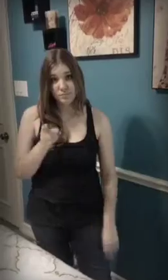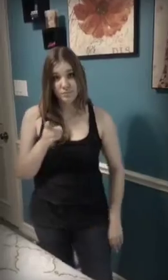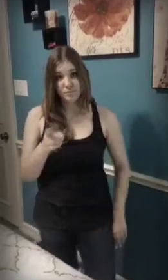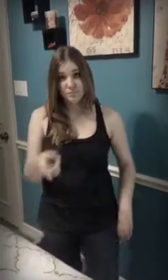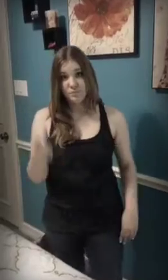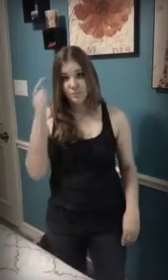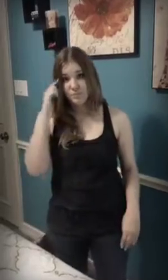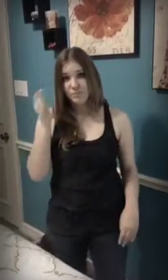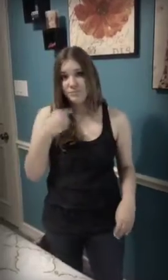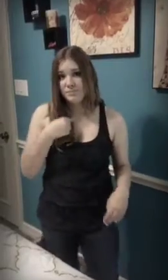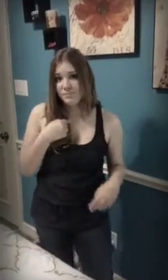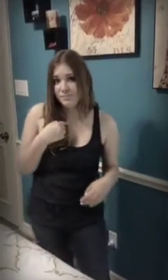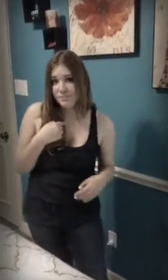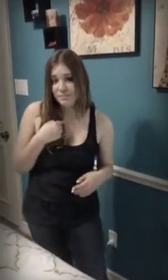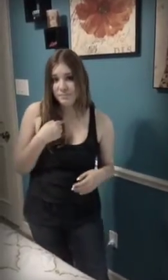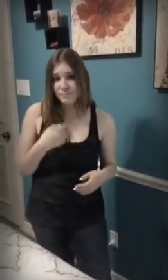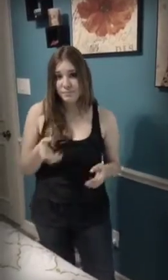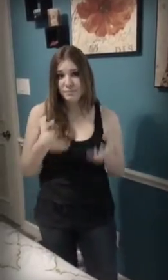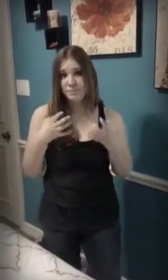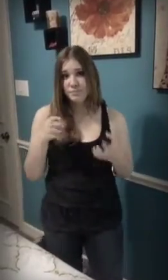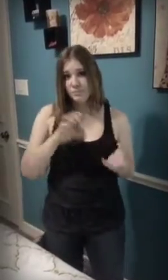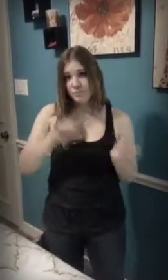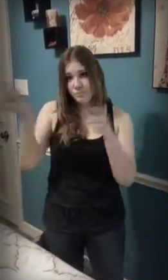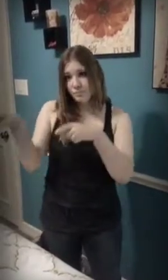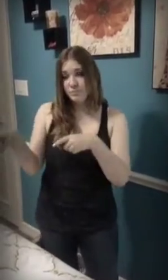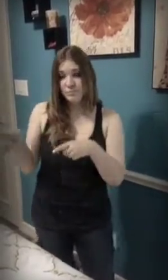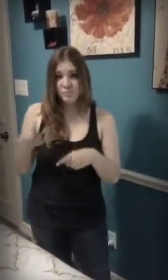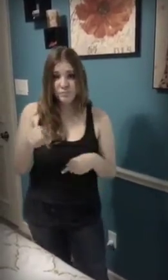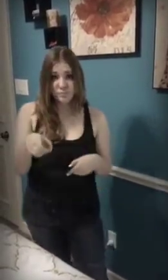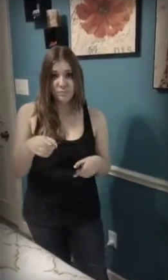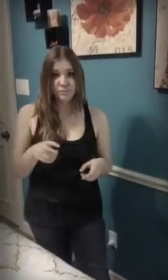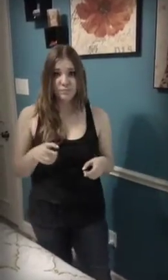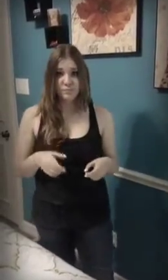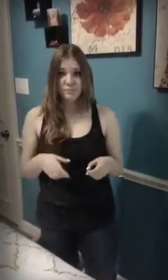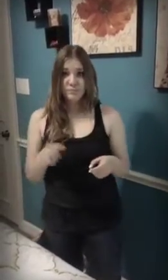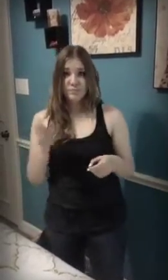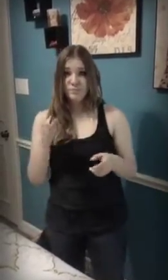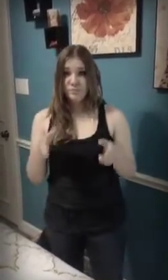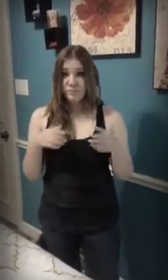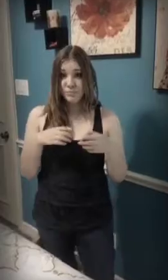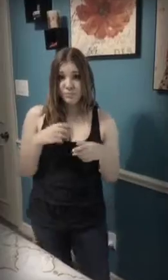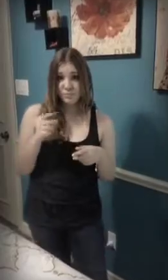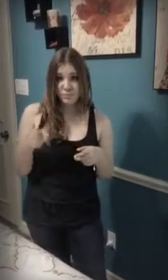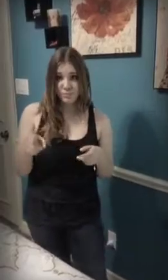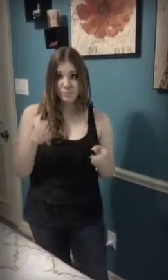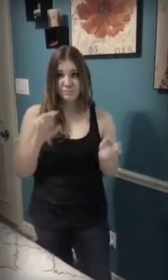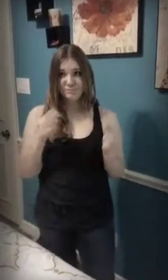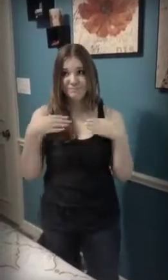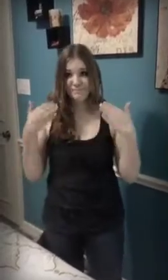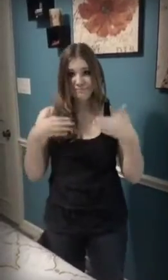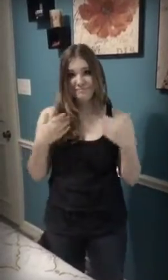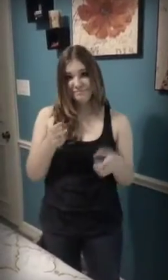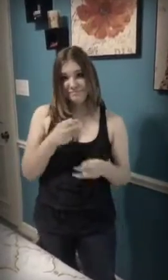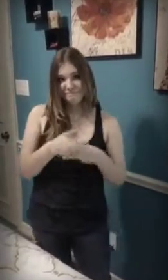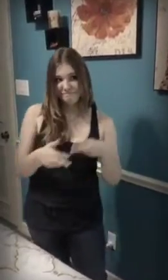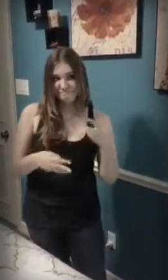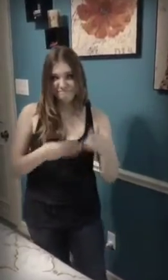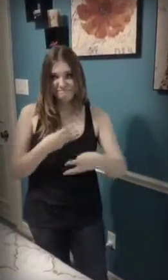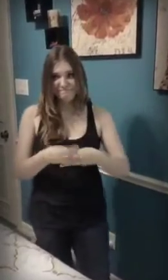But you expect me to jump up on board with you And ride off into your delusional sunset